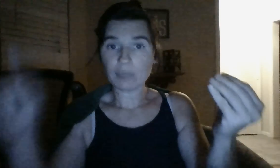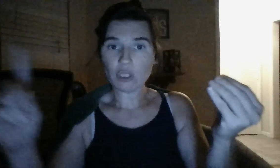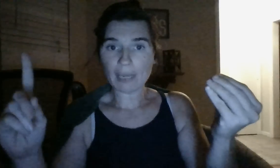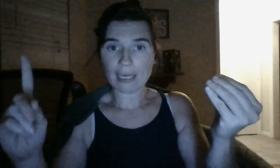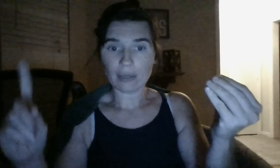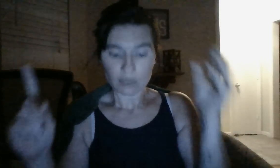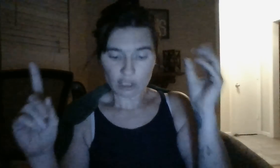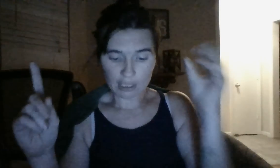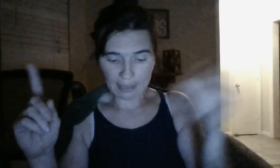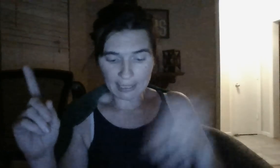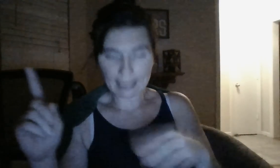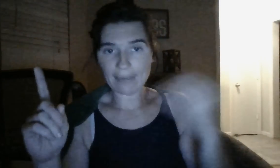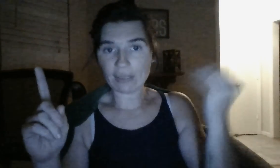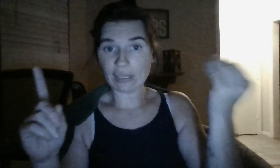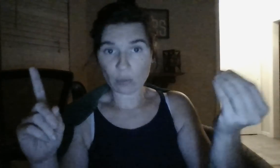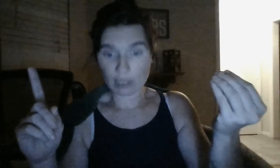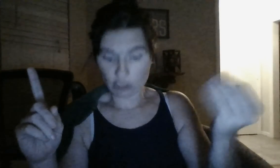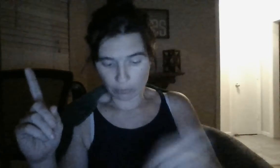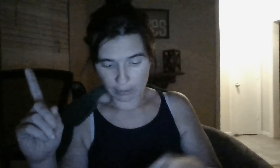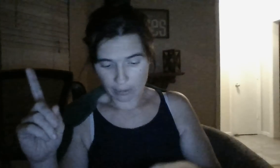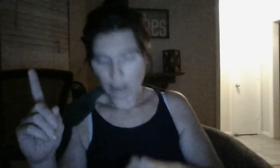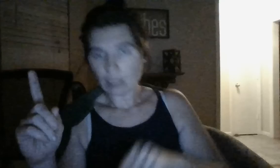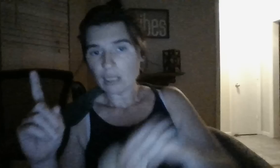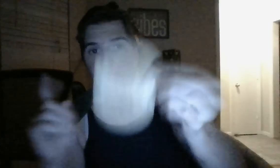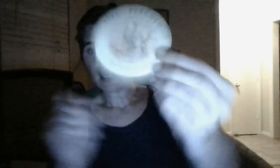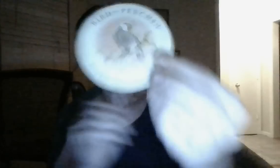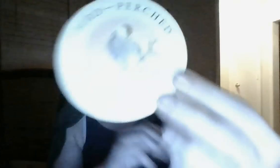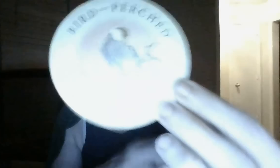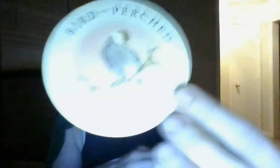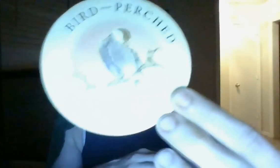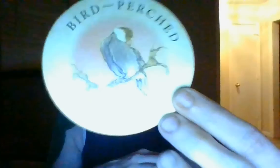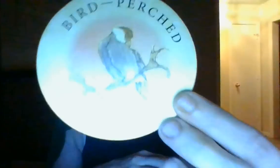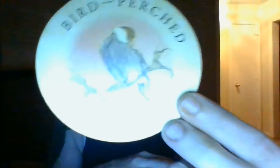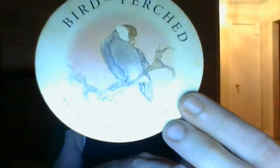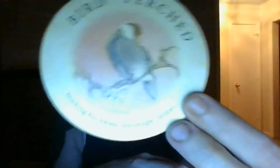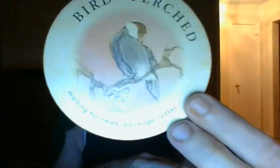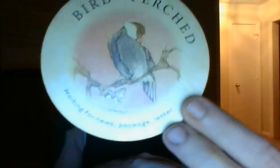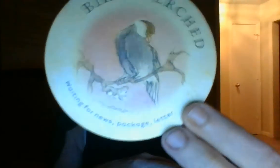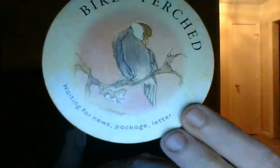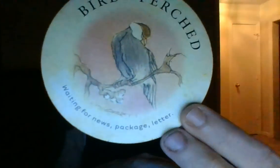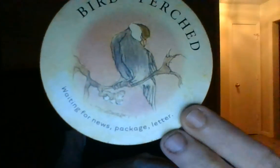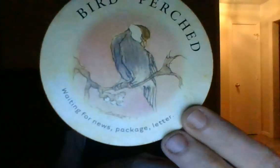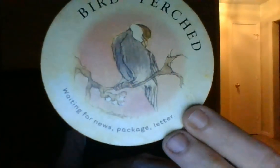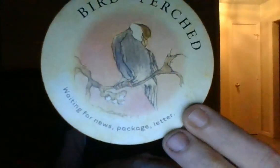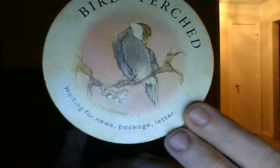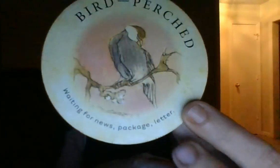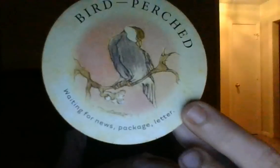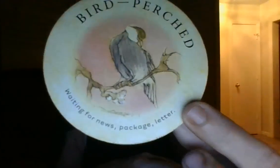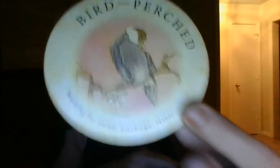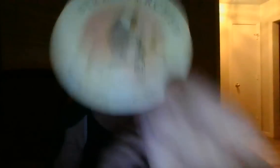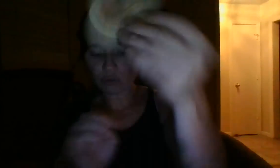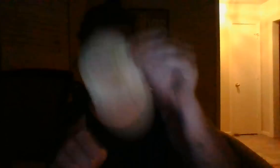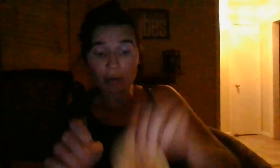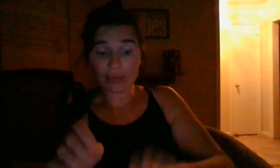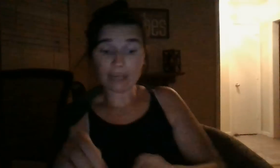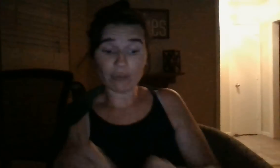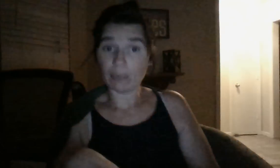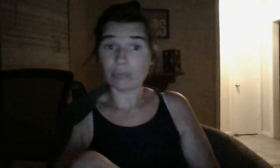from you, ma'am. She's about to get a heavy legal issues. So, she is going to have negative news package or letter. think from